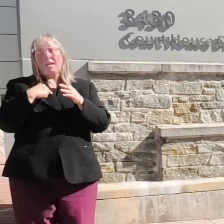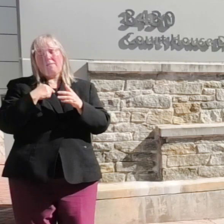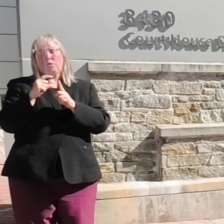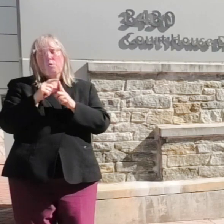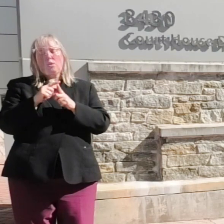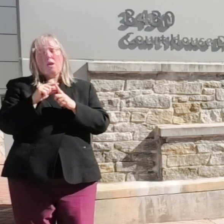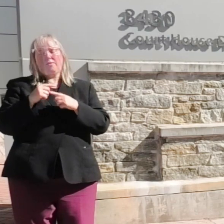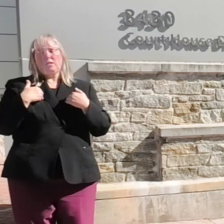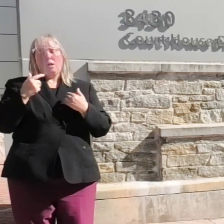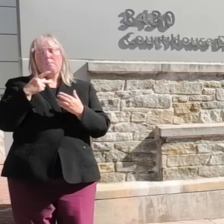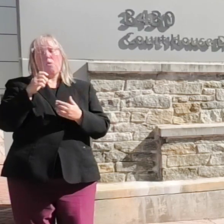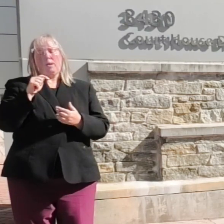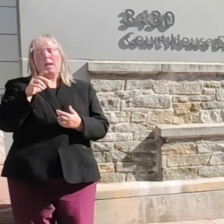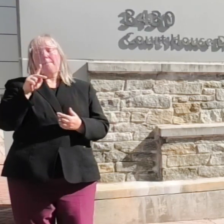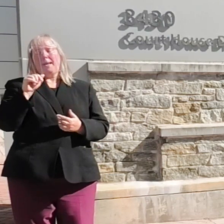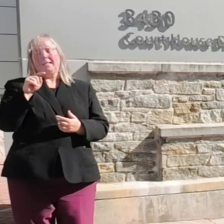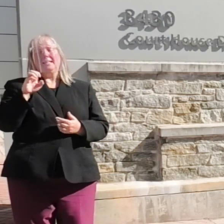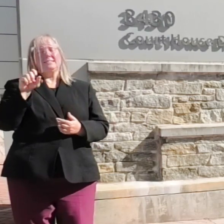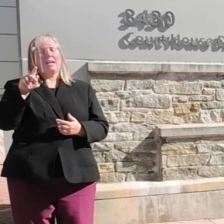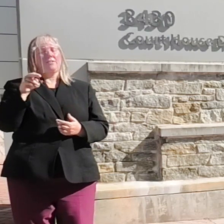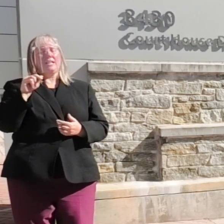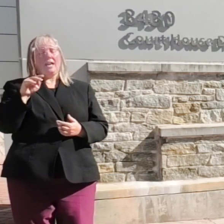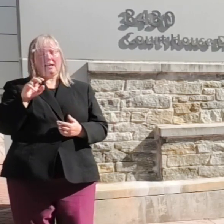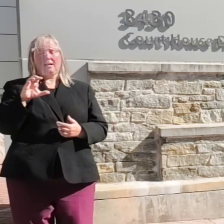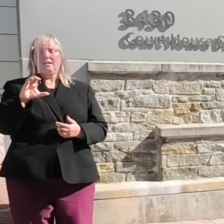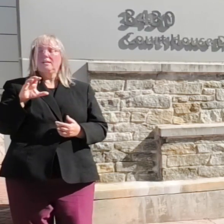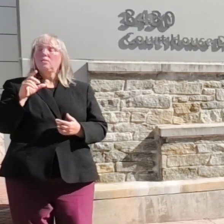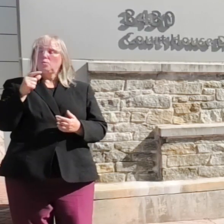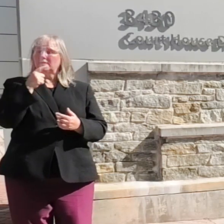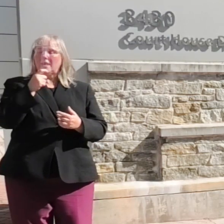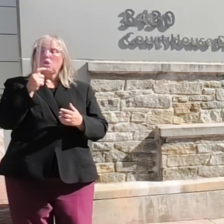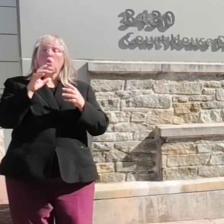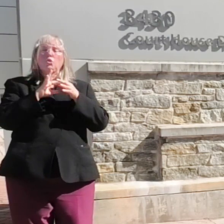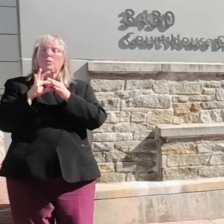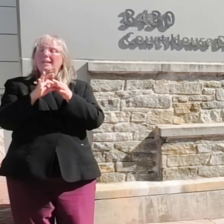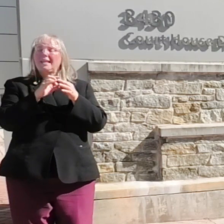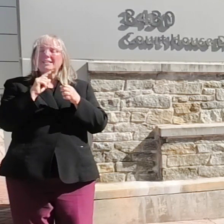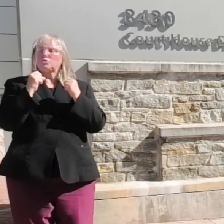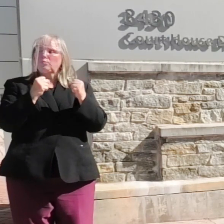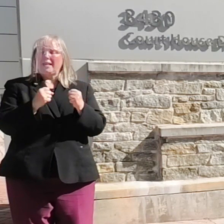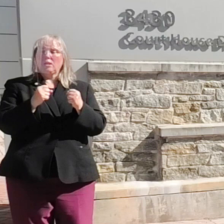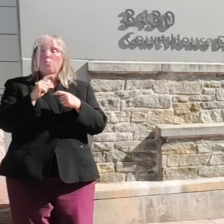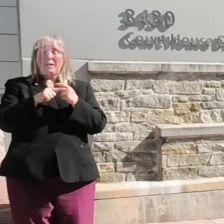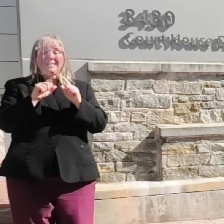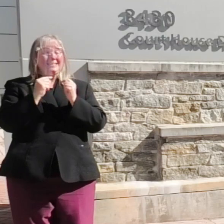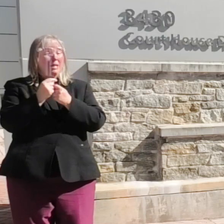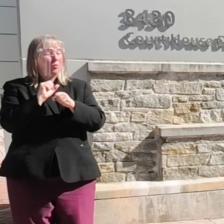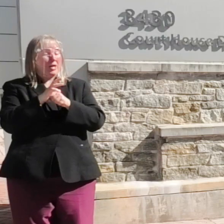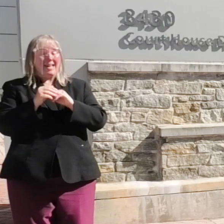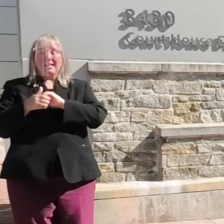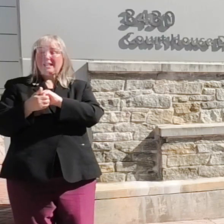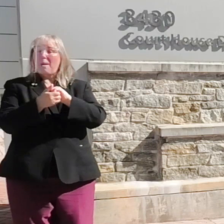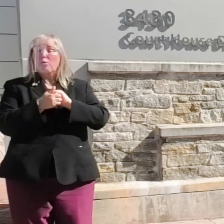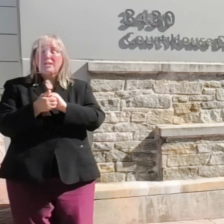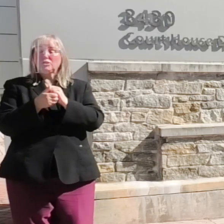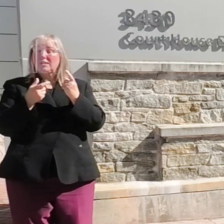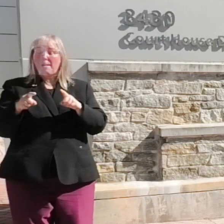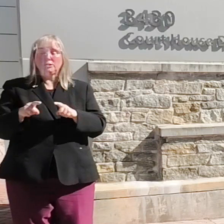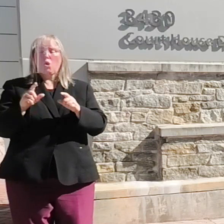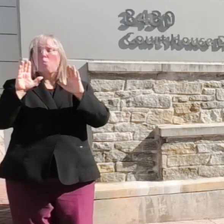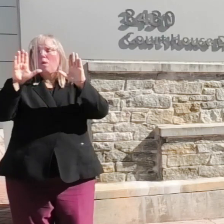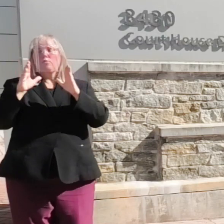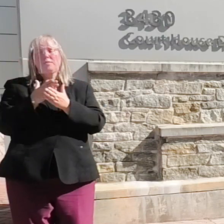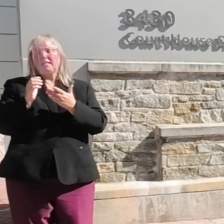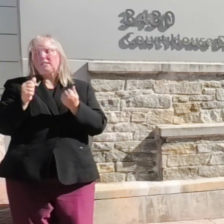Stepanek, who said, unity is strength. When there is teamwork and collaboration, wonderful things can be